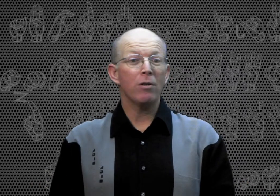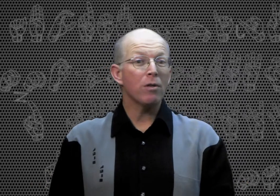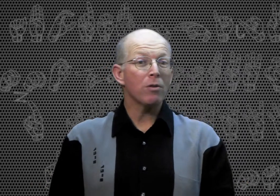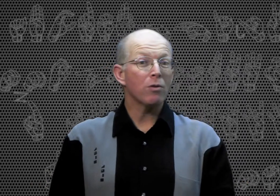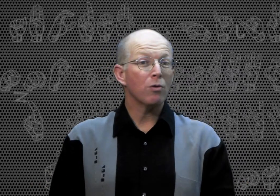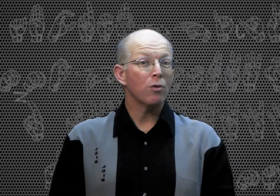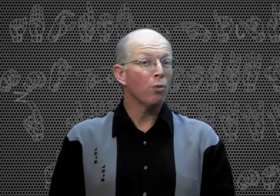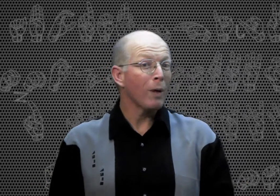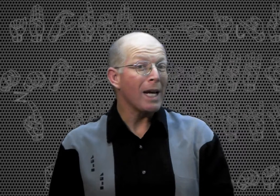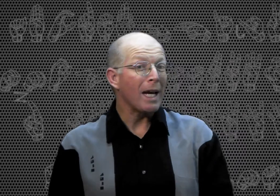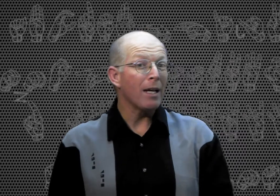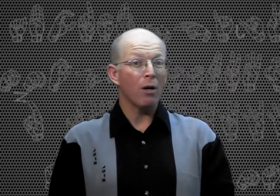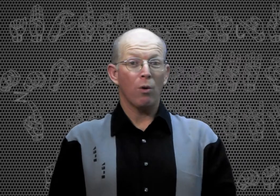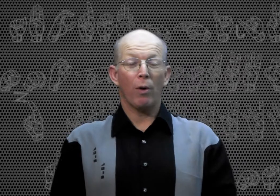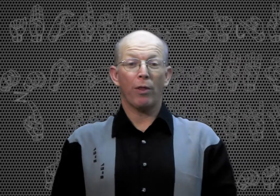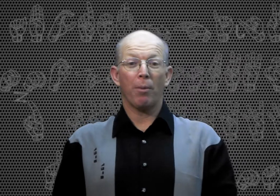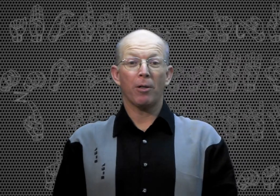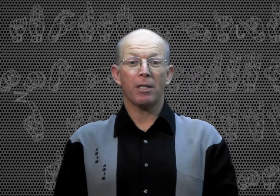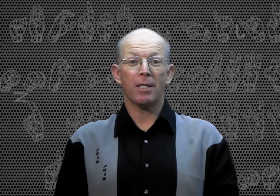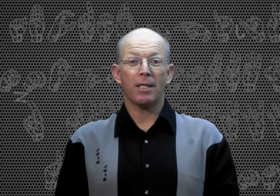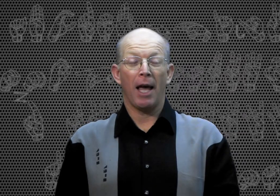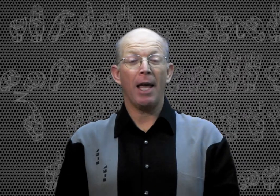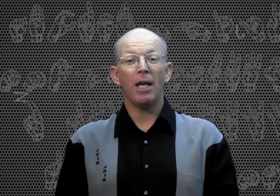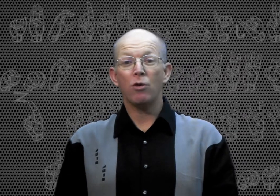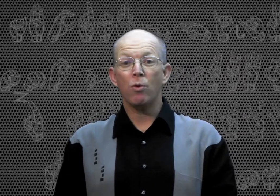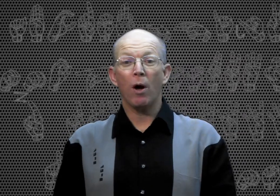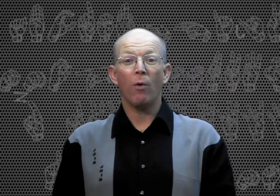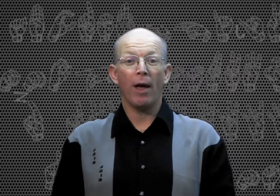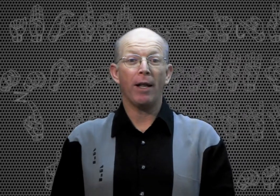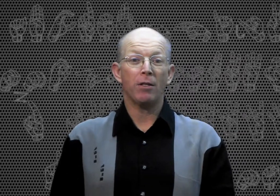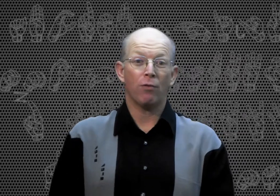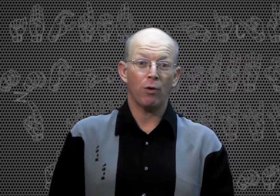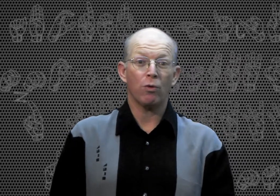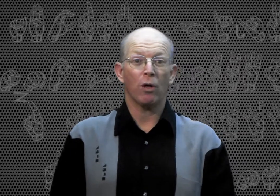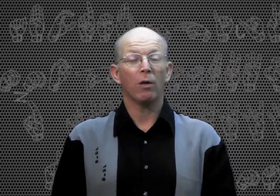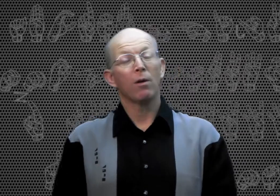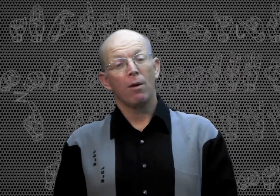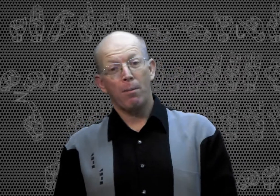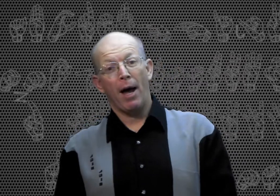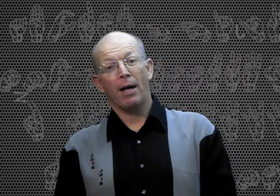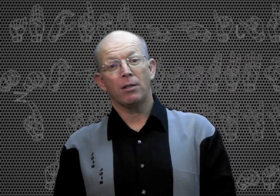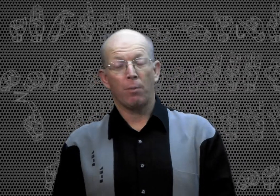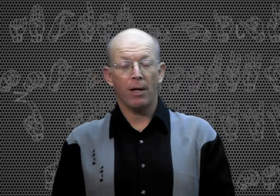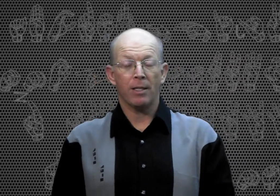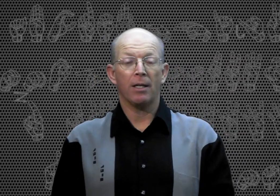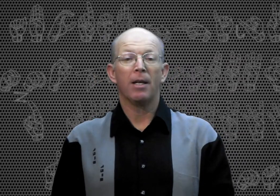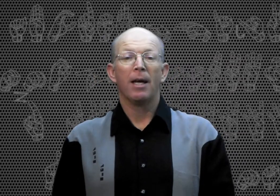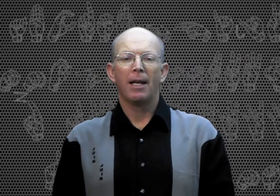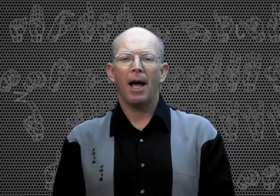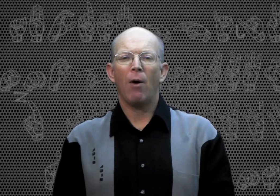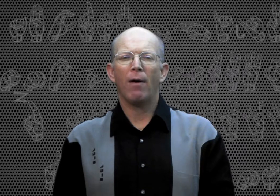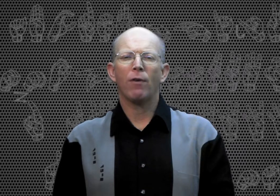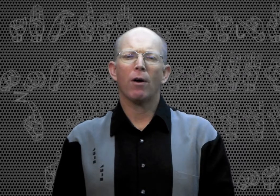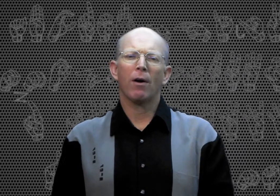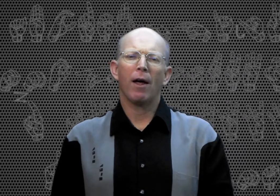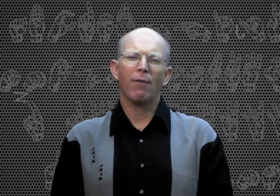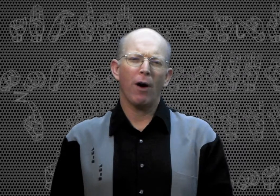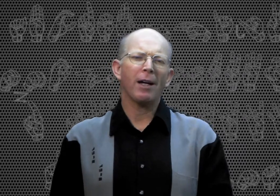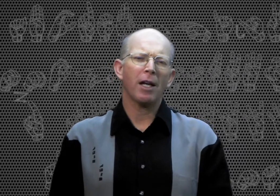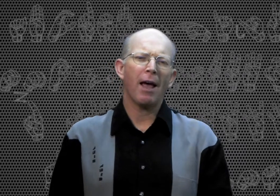you just read what the person is saying, and you know that it's future, past, present. Now, if you're actually